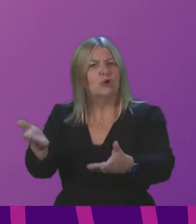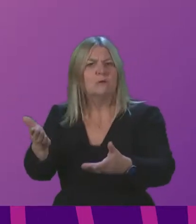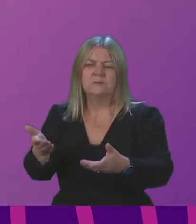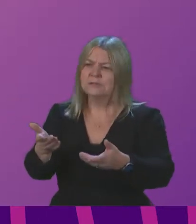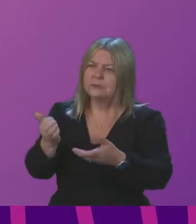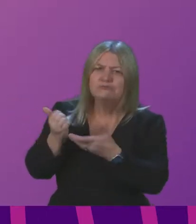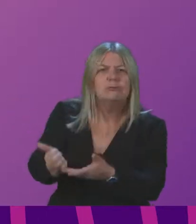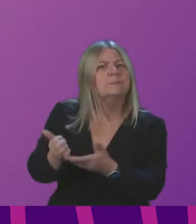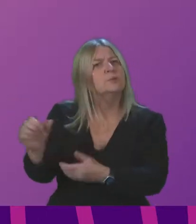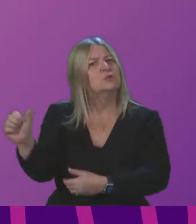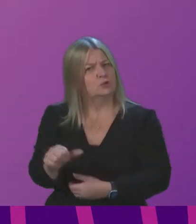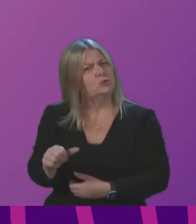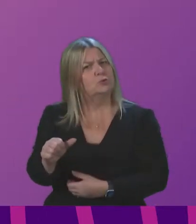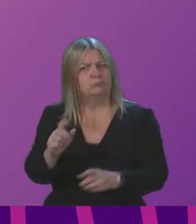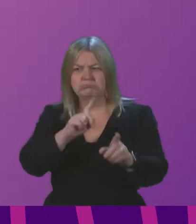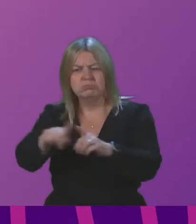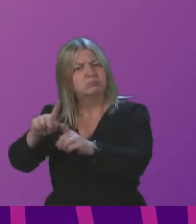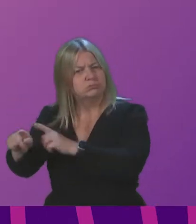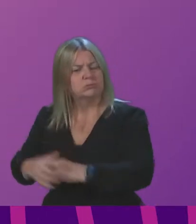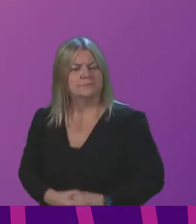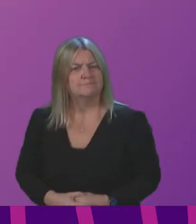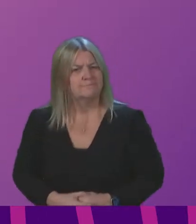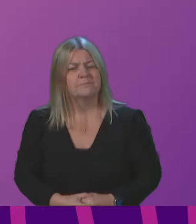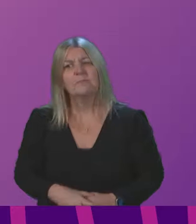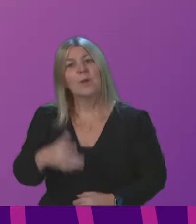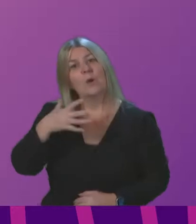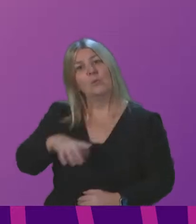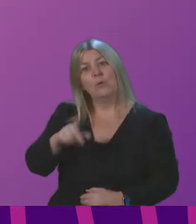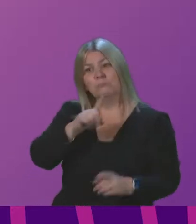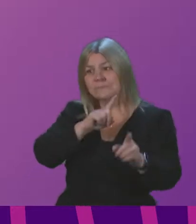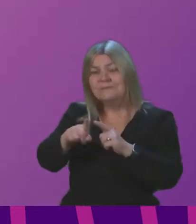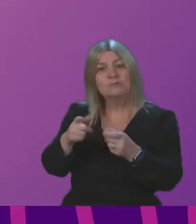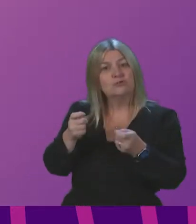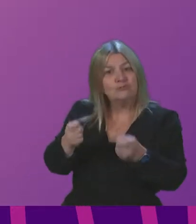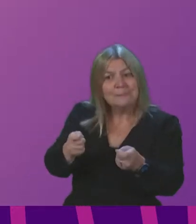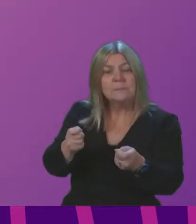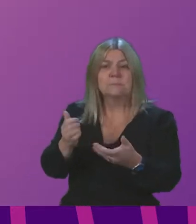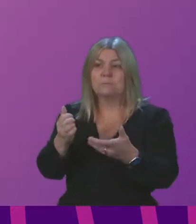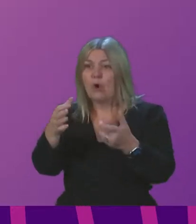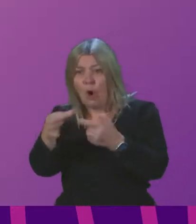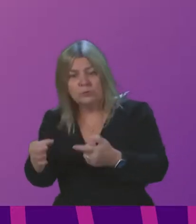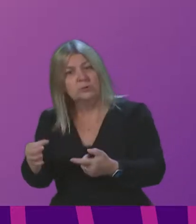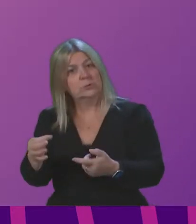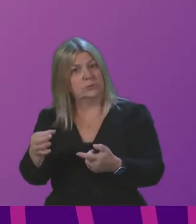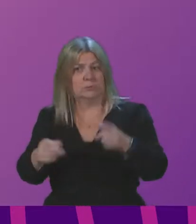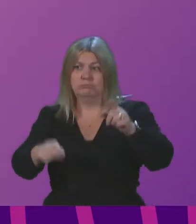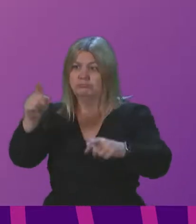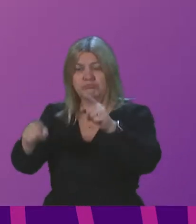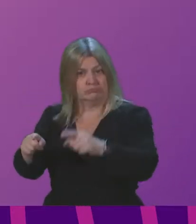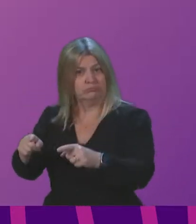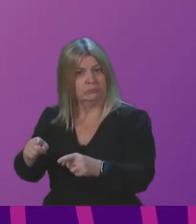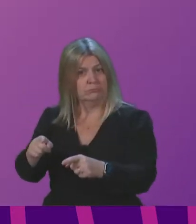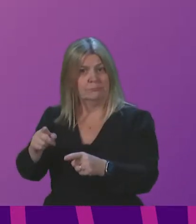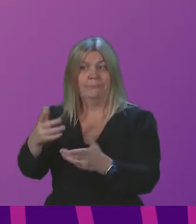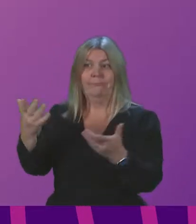prescribing or inpatient treatment. We want to see treatment options diversified particularly in the community. People